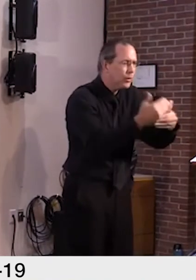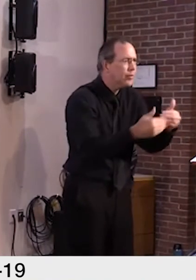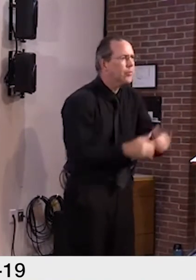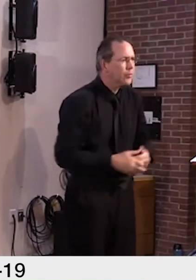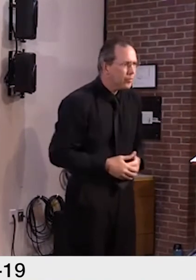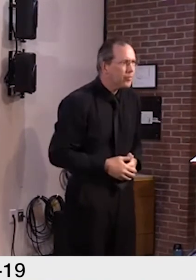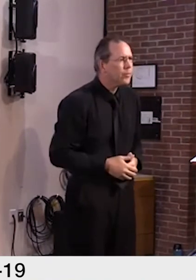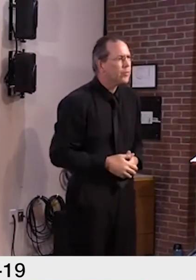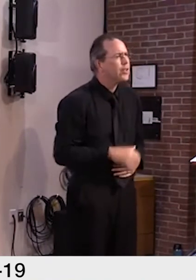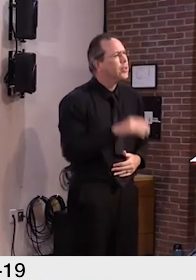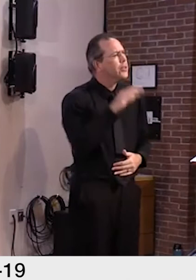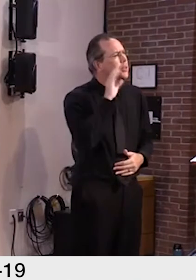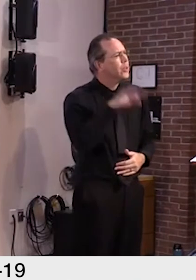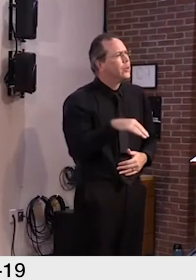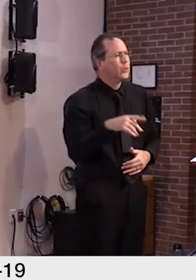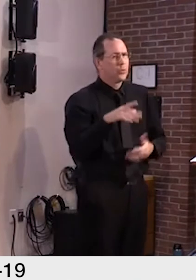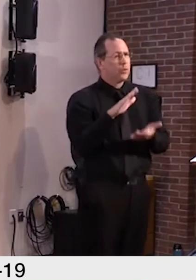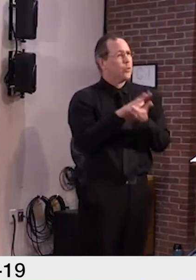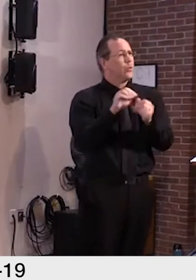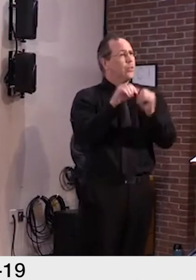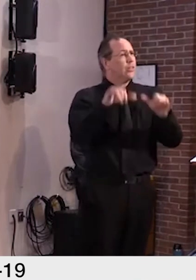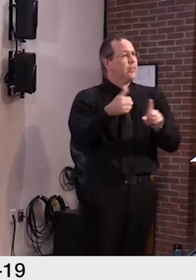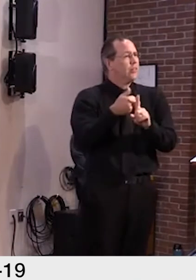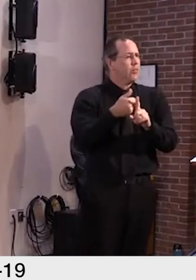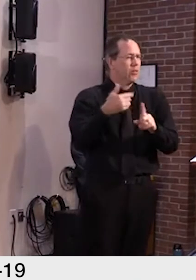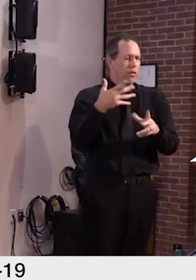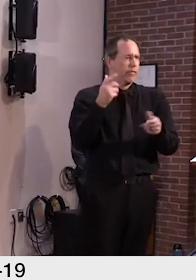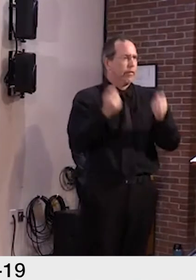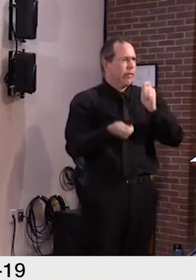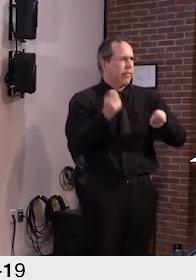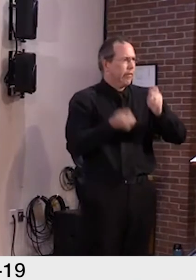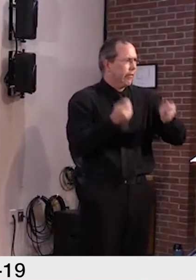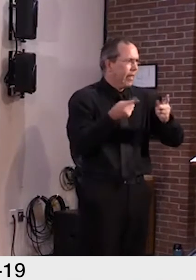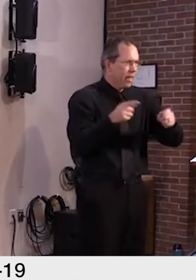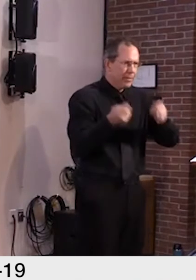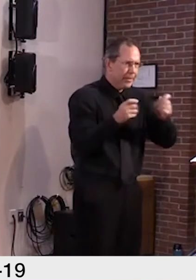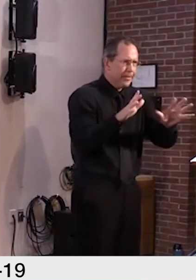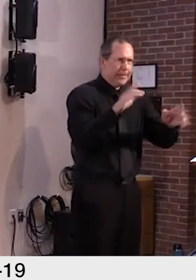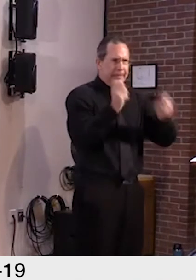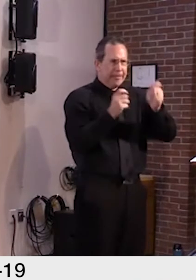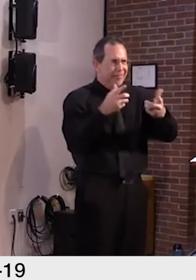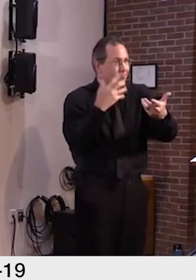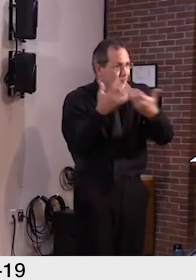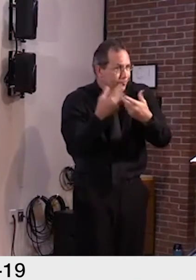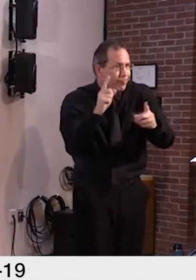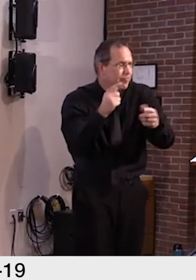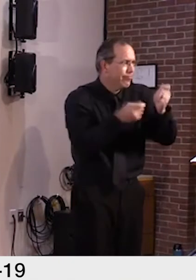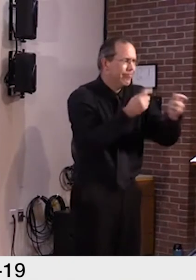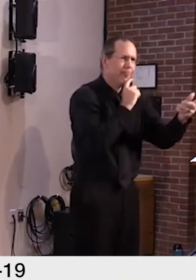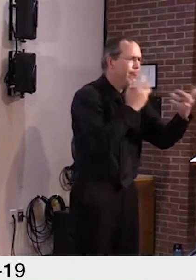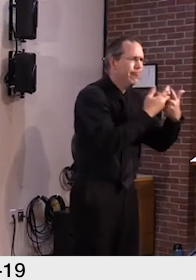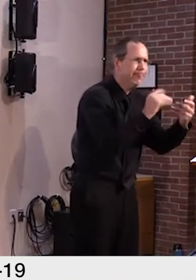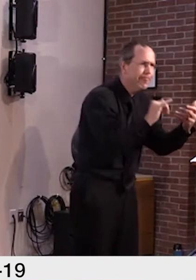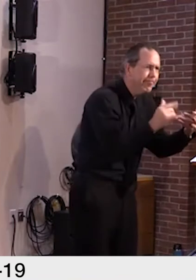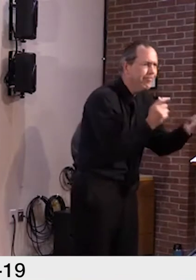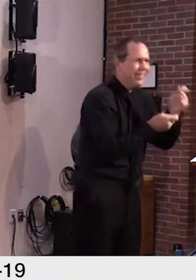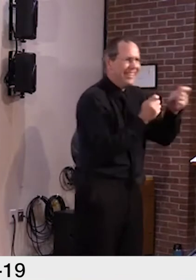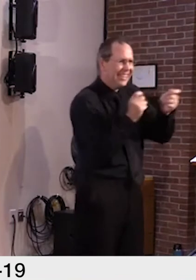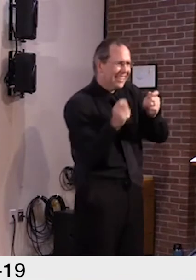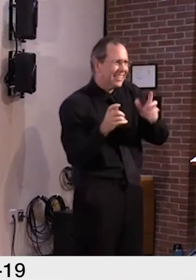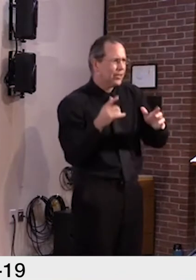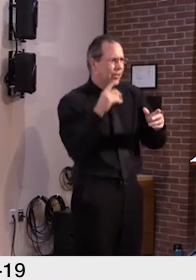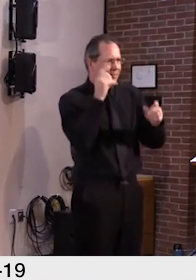ahead. At the same time, however, we're anxious to restart the work of our education system to address the learning needs of our students.